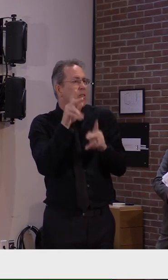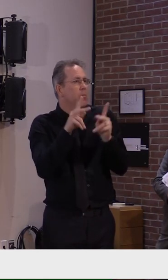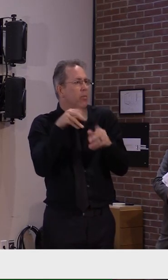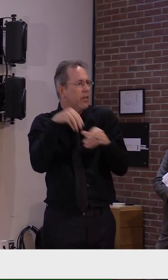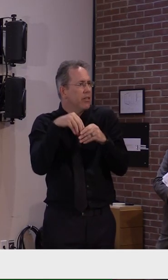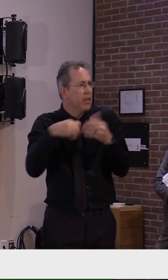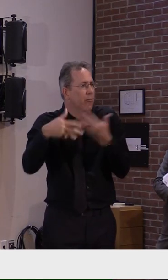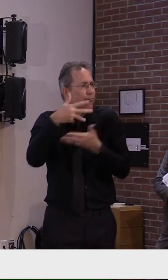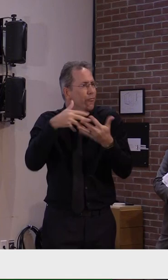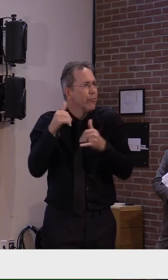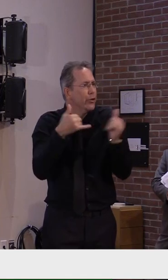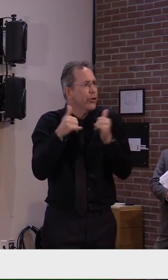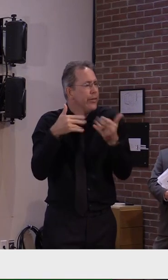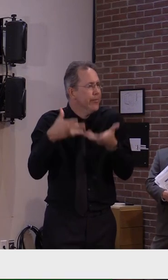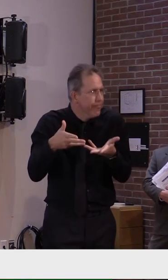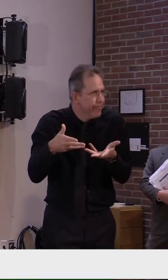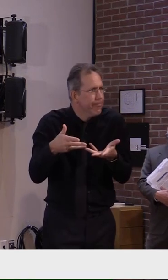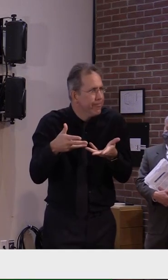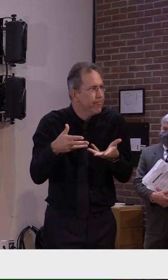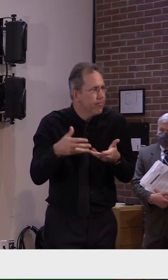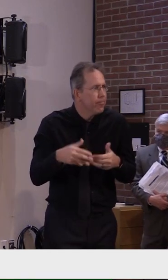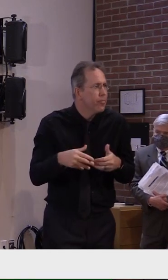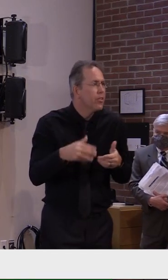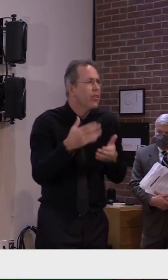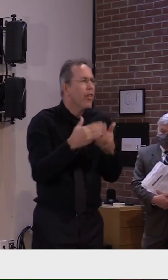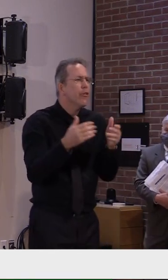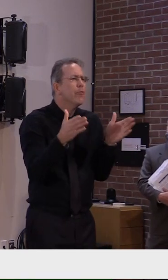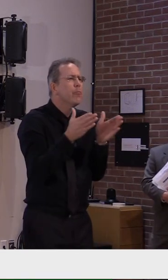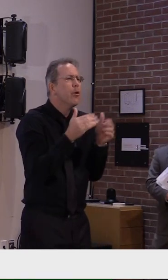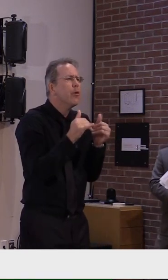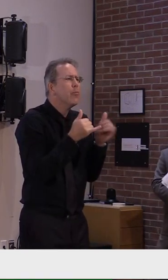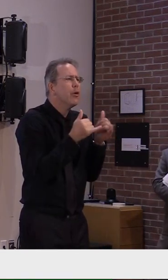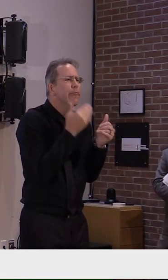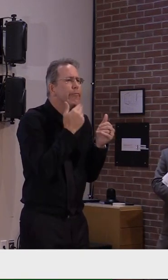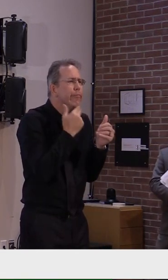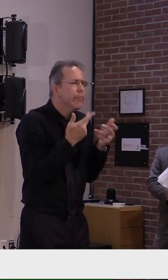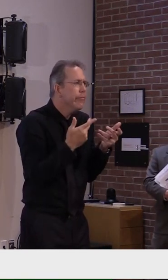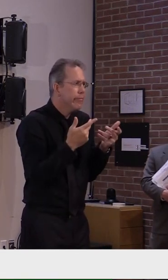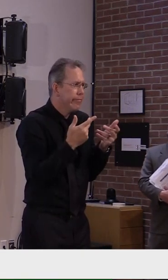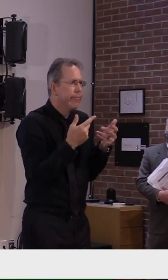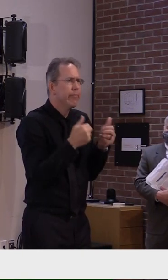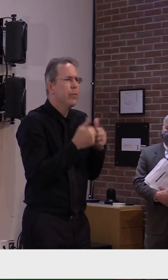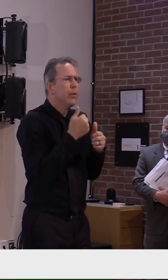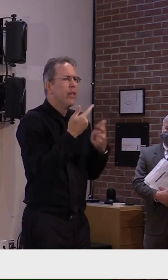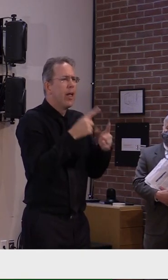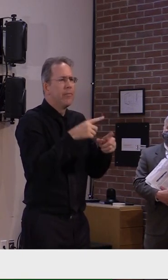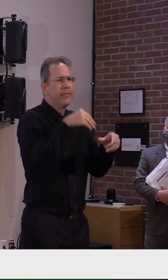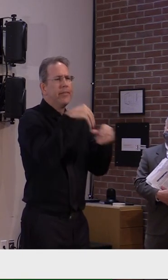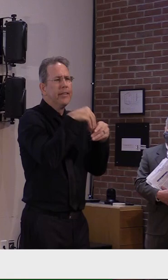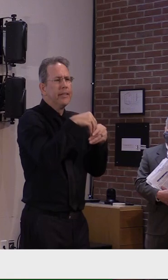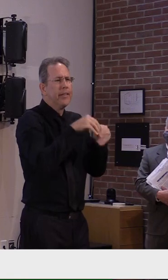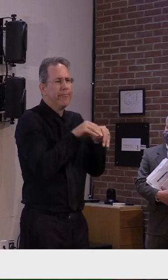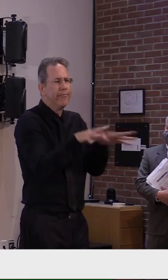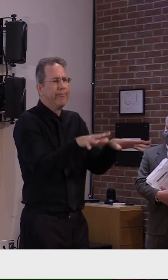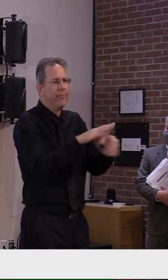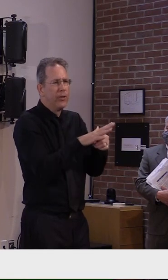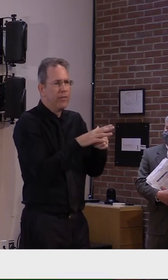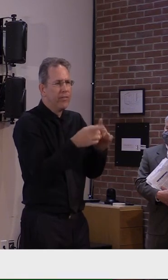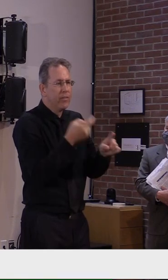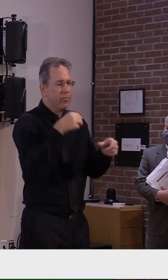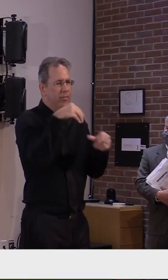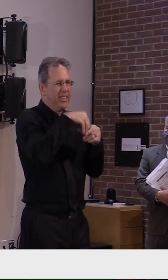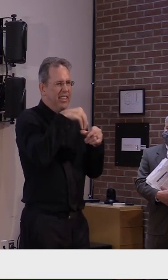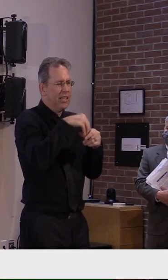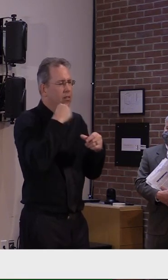so it was just full range uh but primarily indoors versus outdoors i believe dr